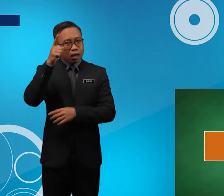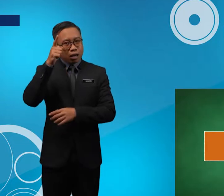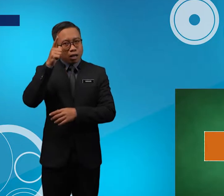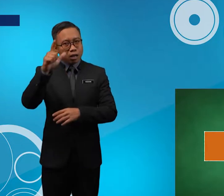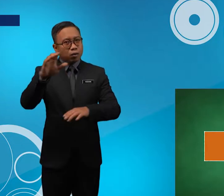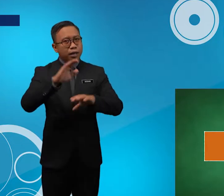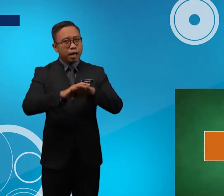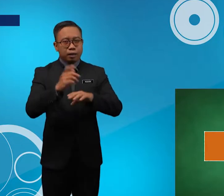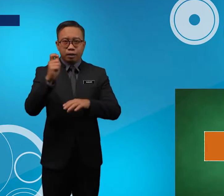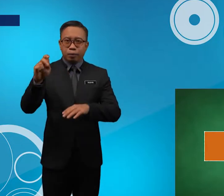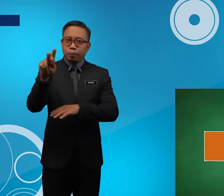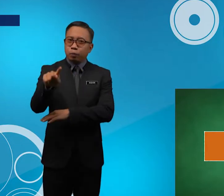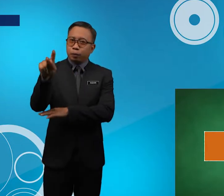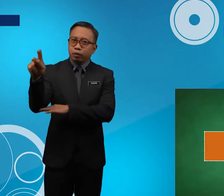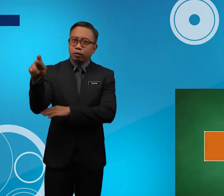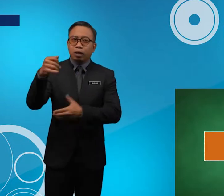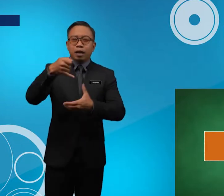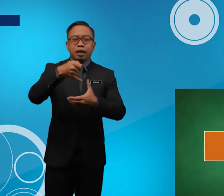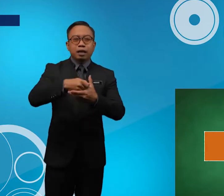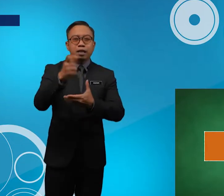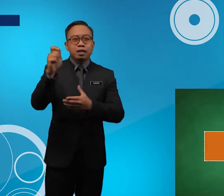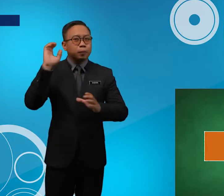Look At The In The